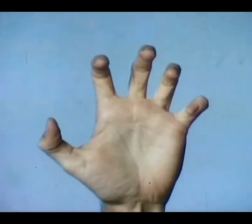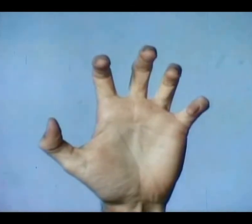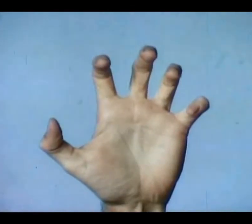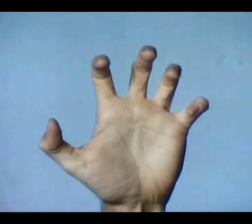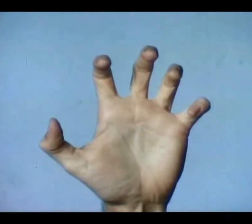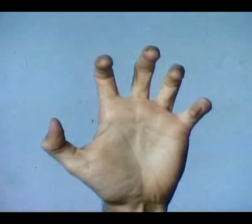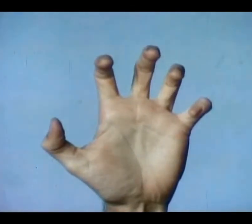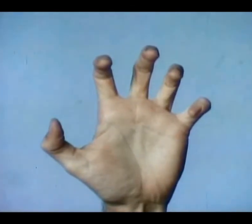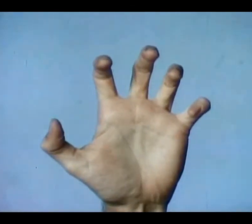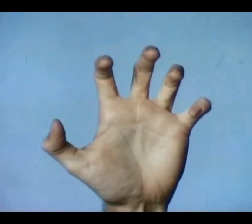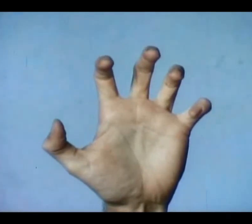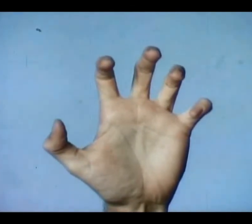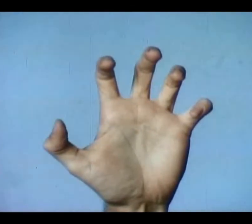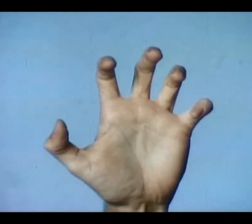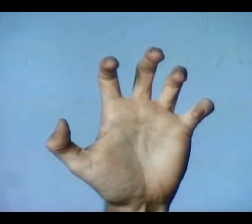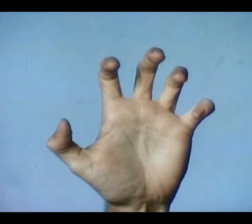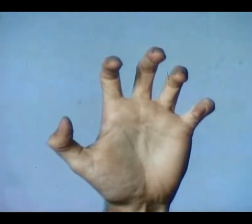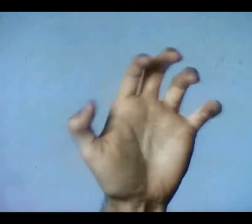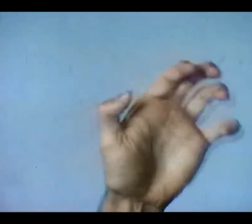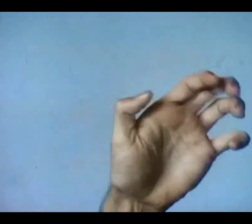and that he could stand at attention so well